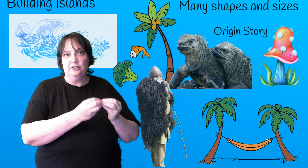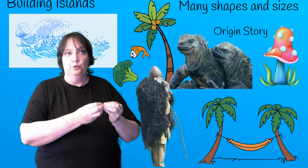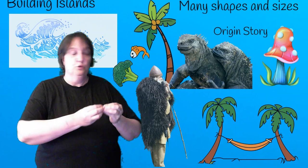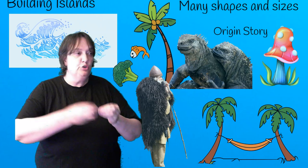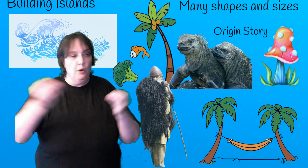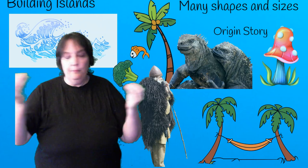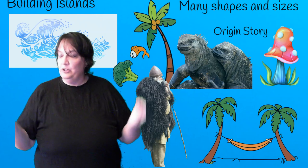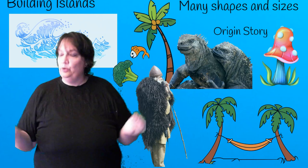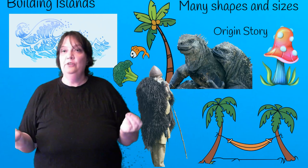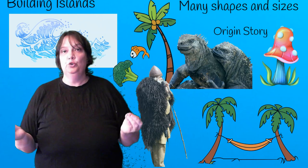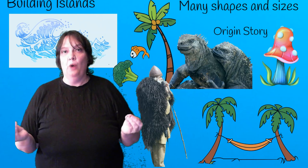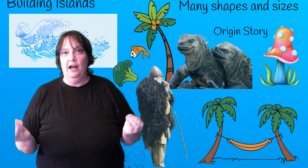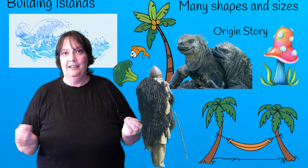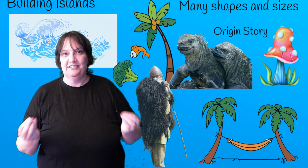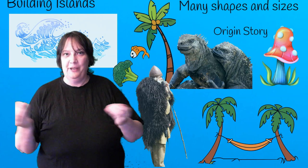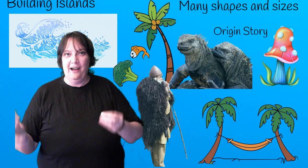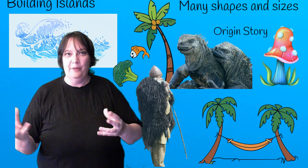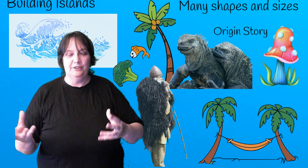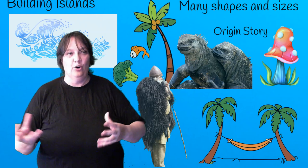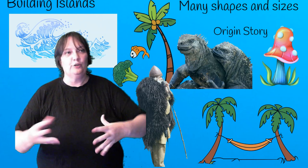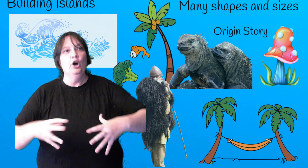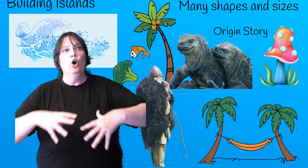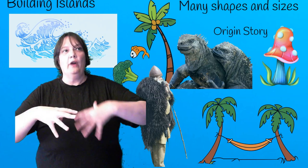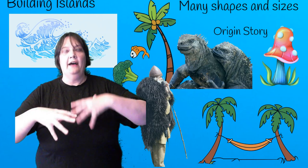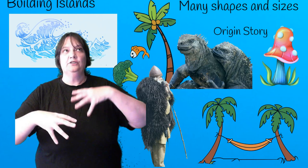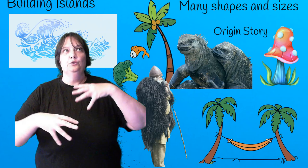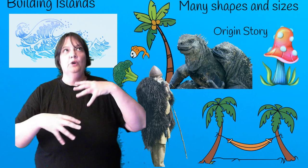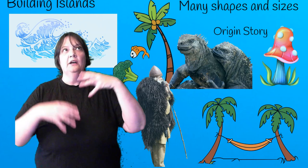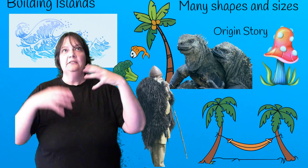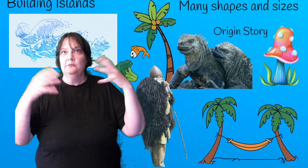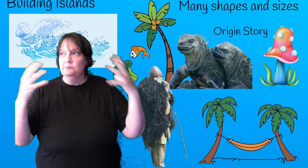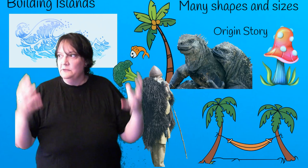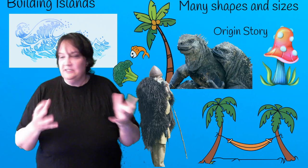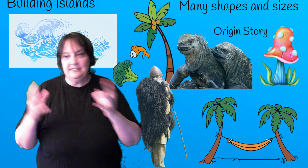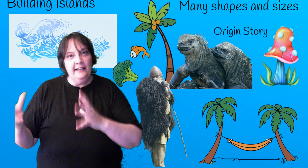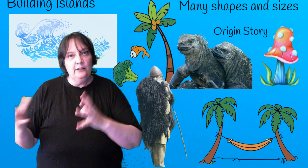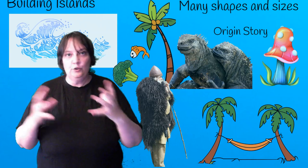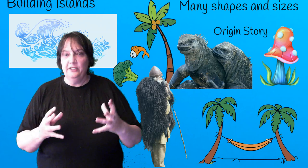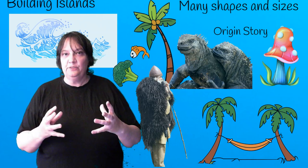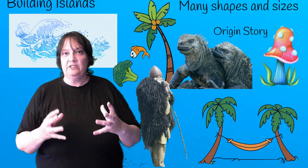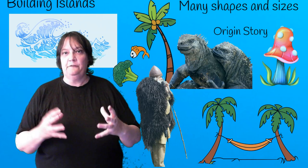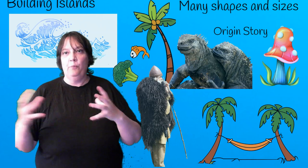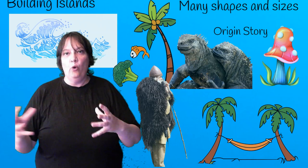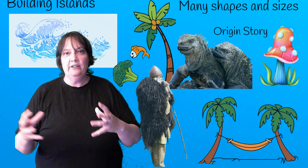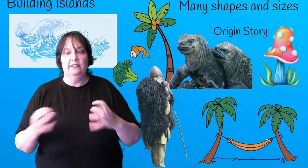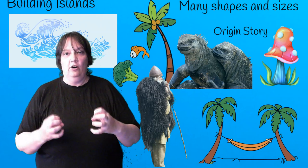to swim between two islands to become an adult or has to sail to a specific point in the